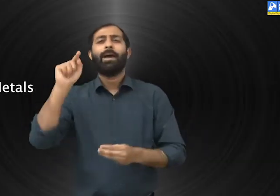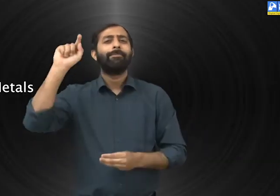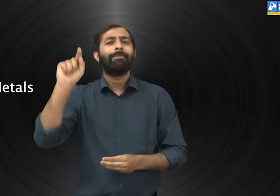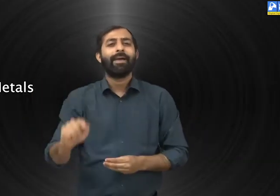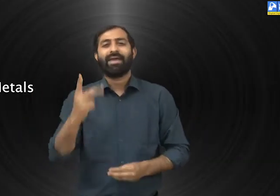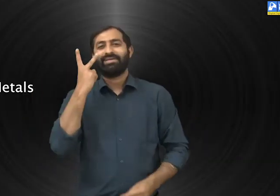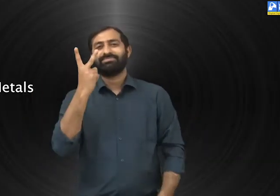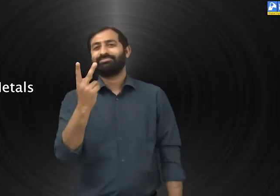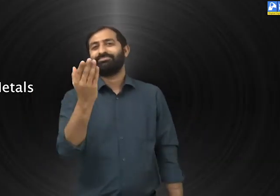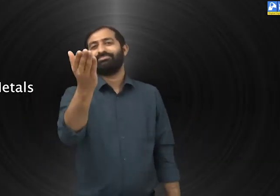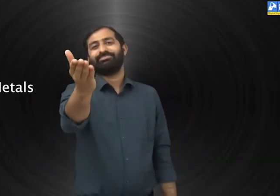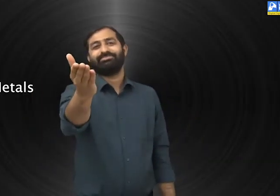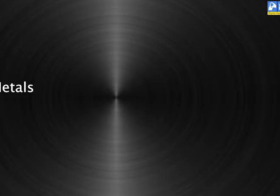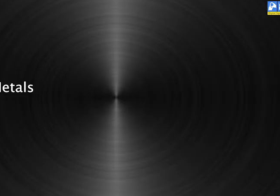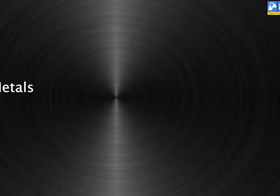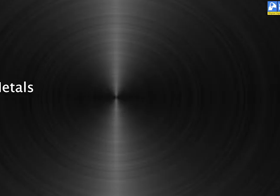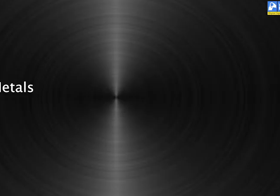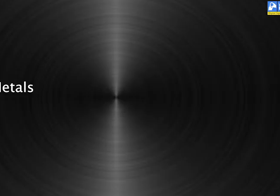discussion in this topic. Let's see here.